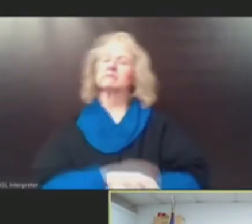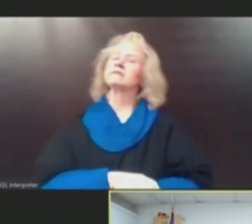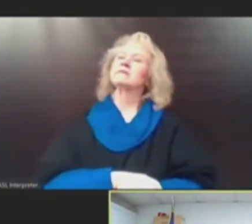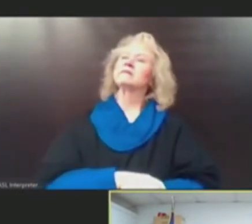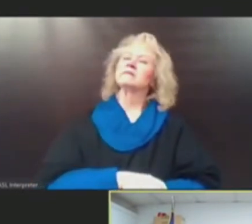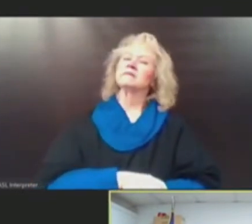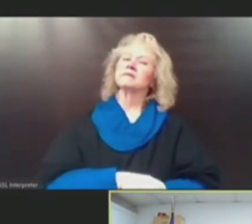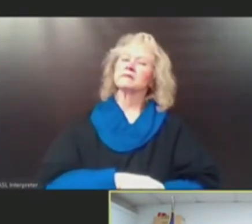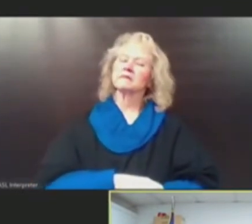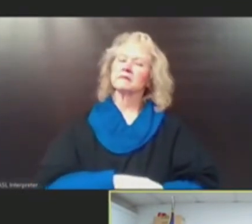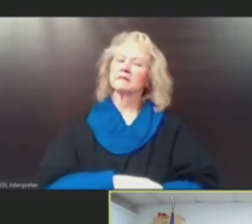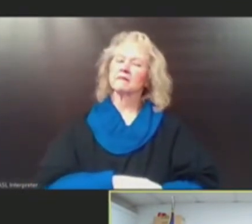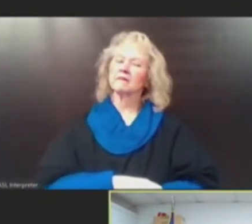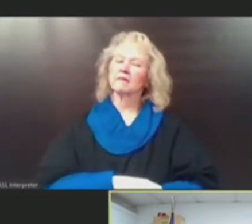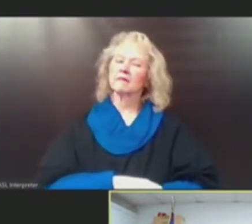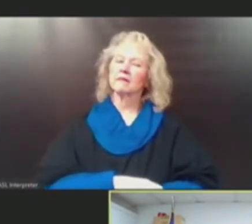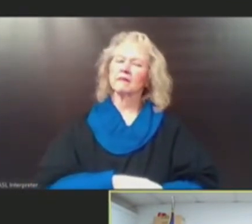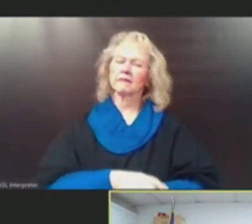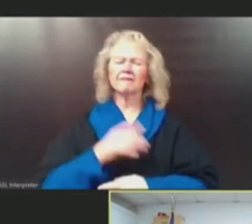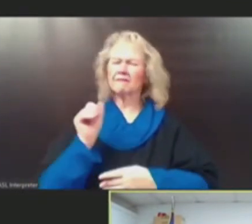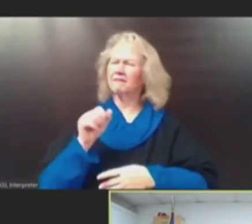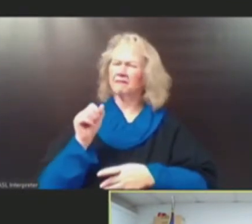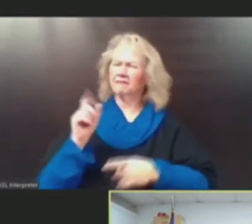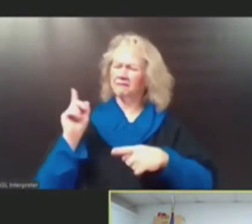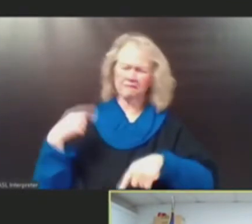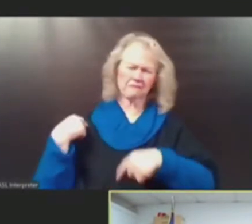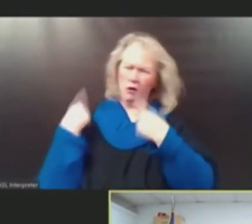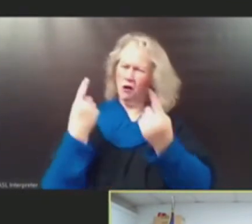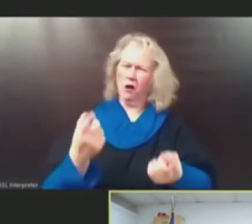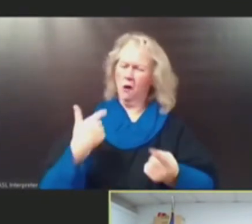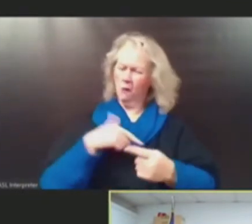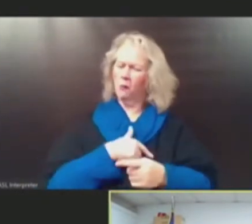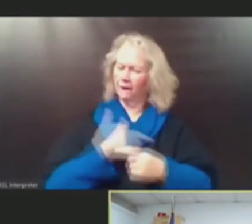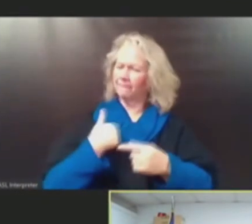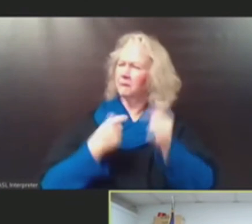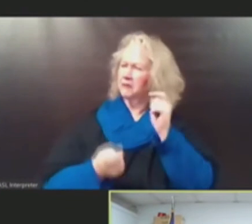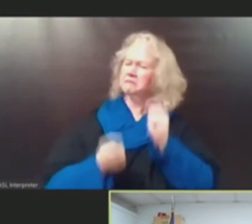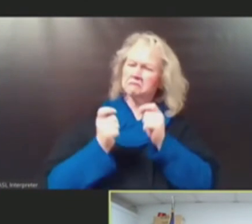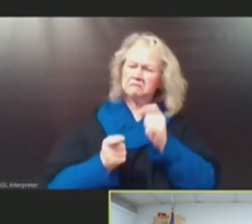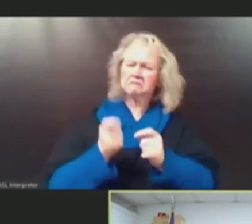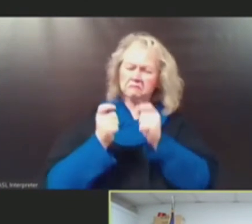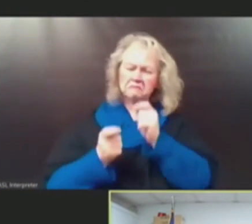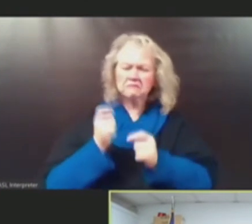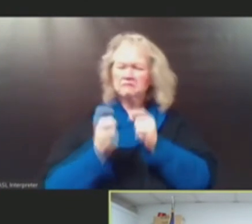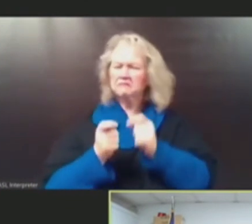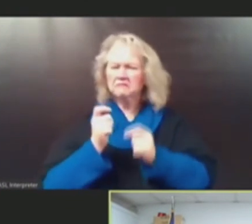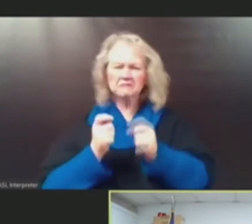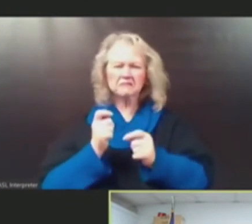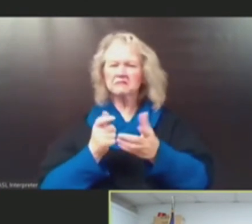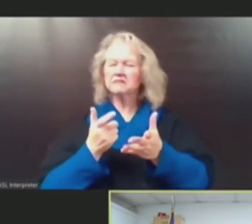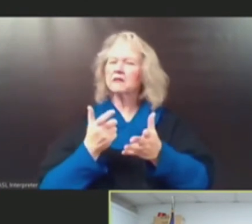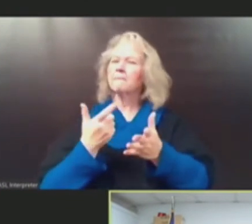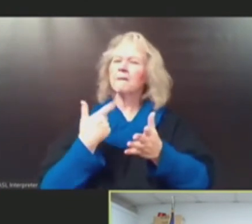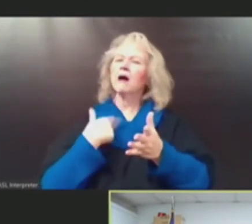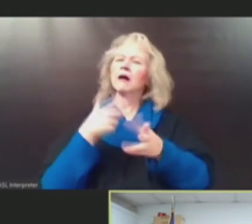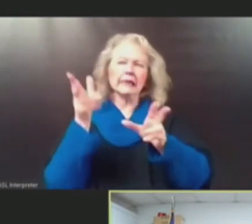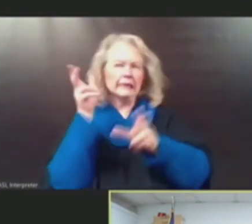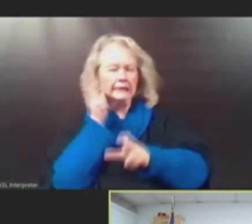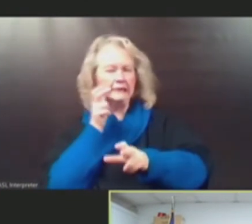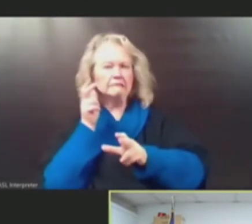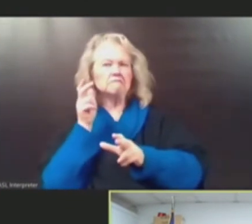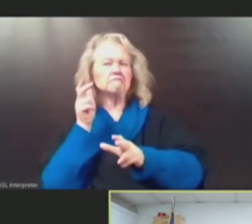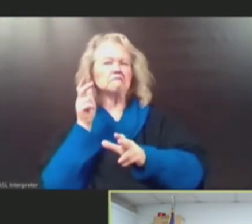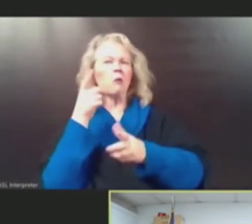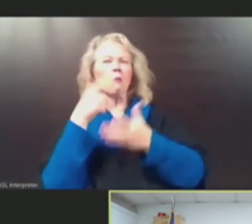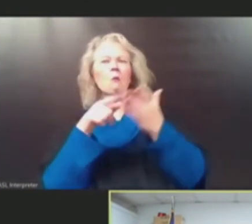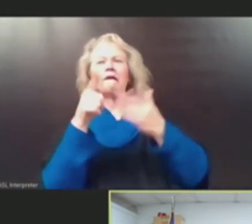You know, uh, all along we've had to make modifications and with each of those modifications has come guidance from the Department of